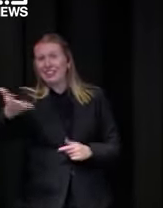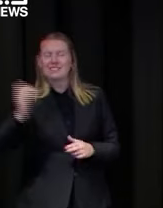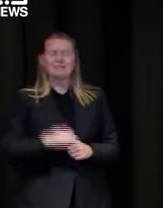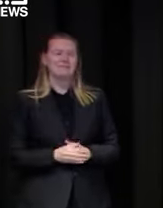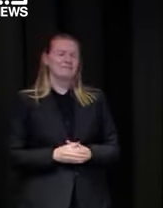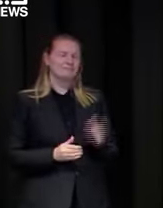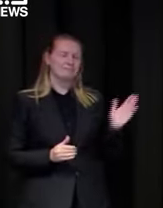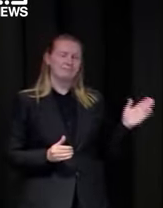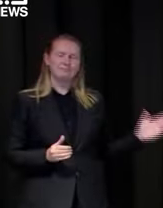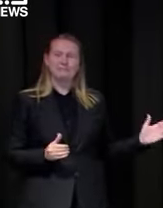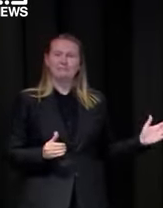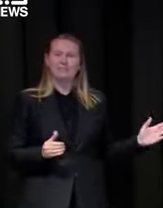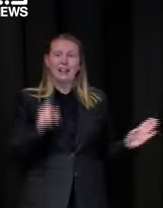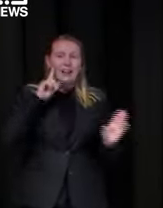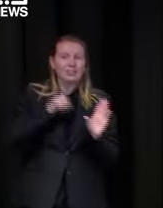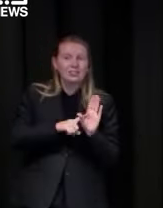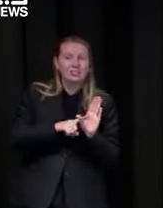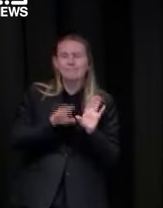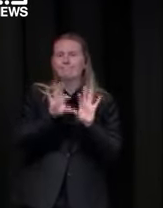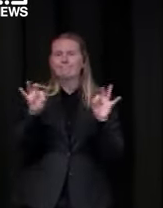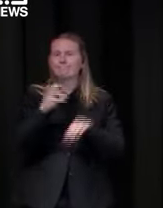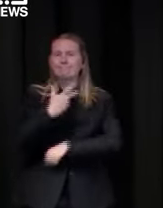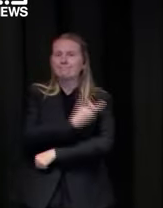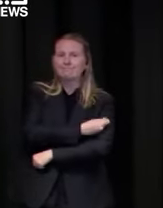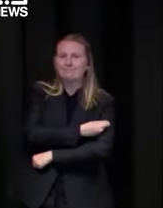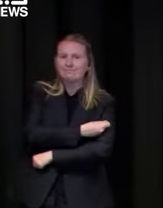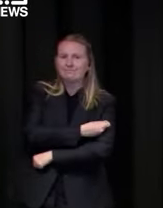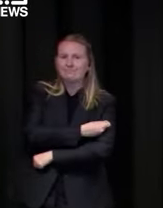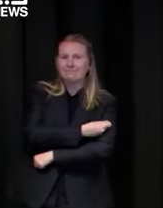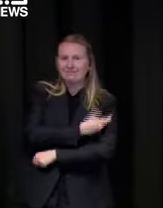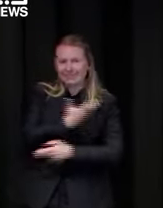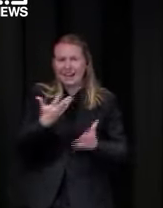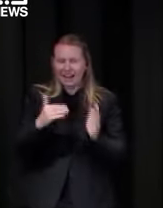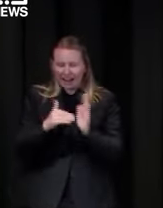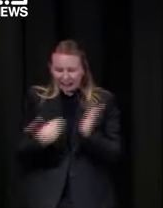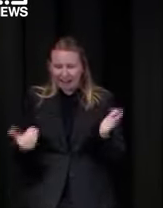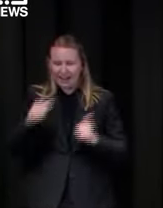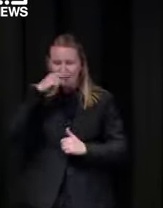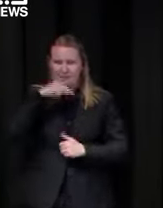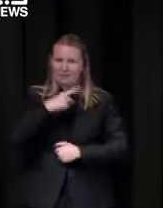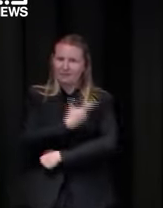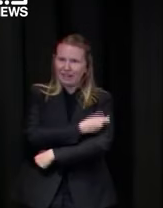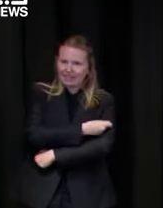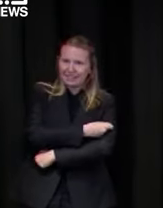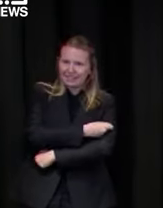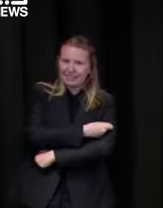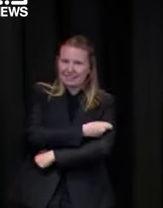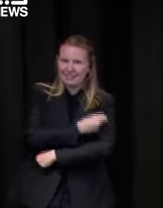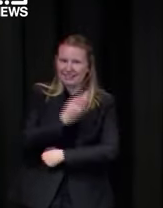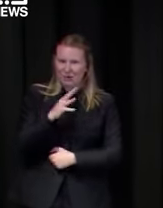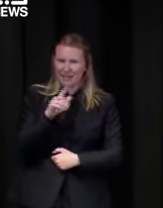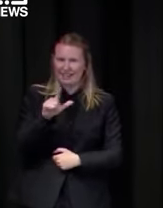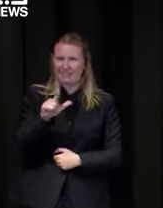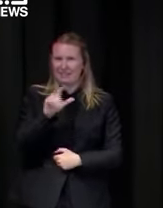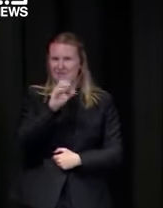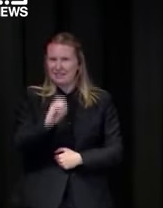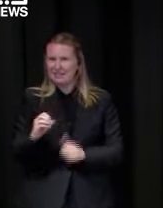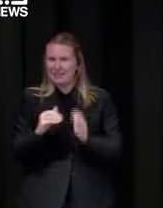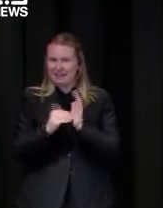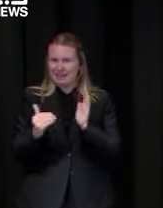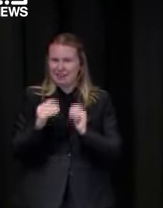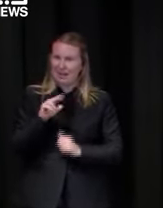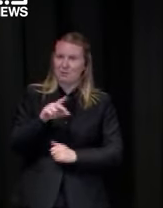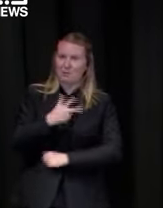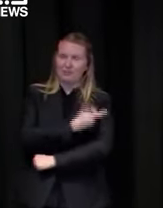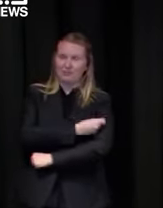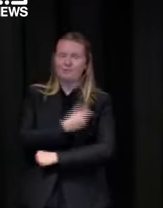this year um you know as of yesterday about 47 percent of victorians are double vaccinated next year that won't be the case um and